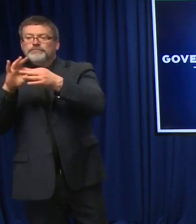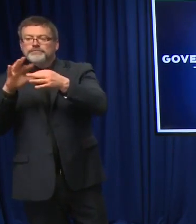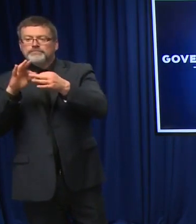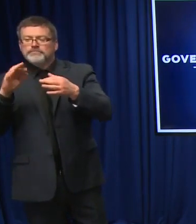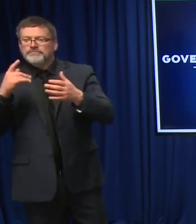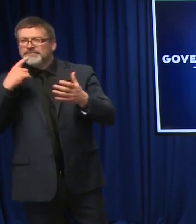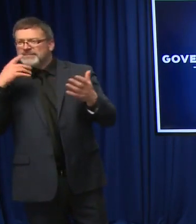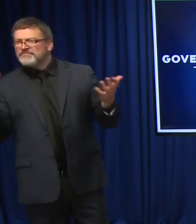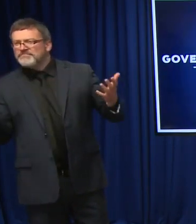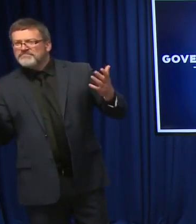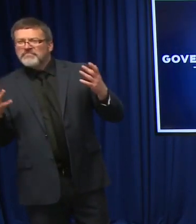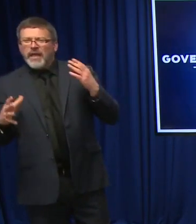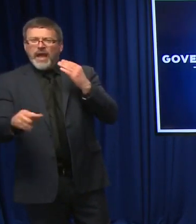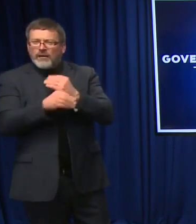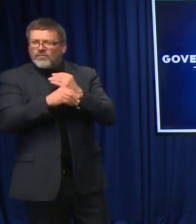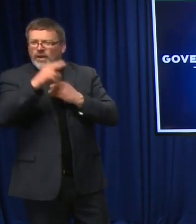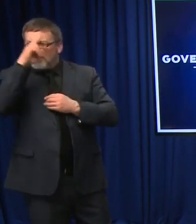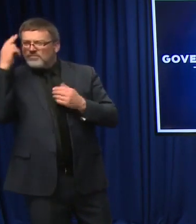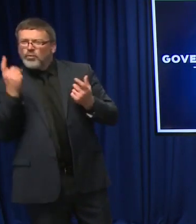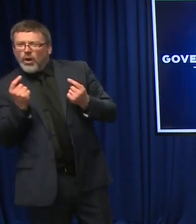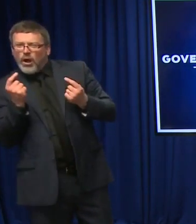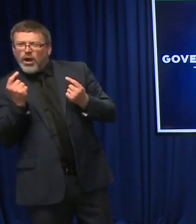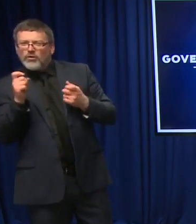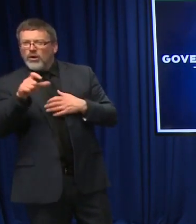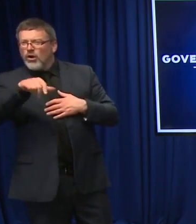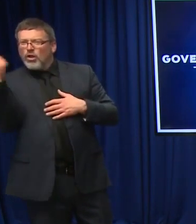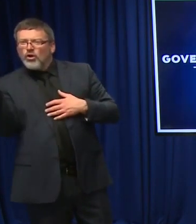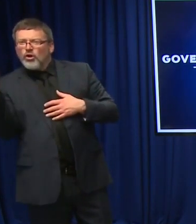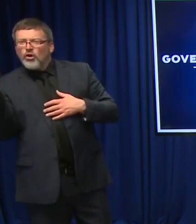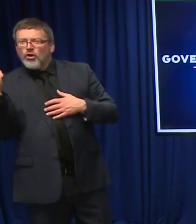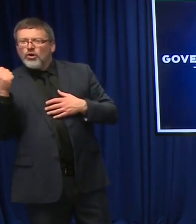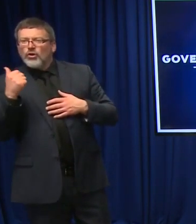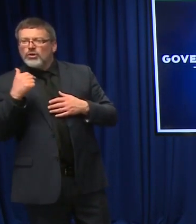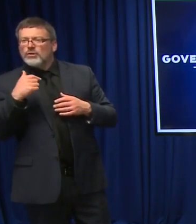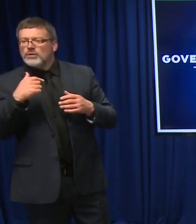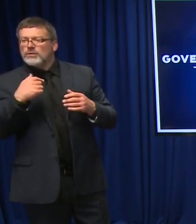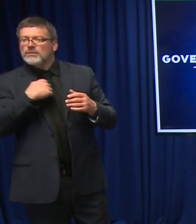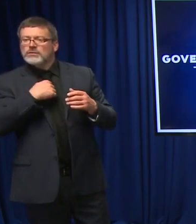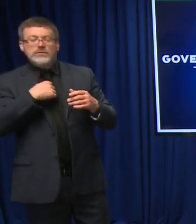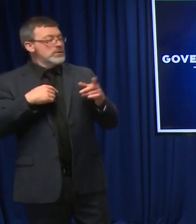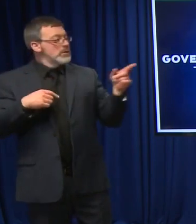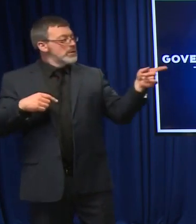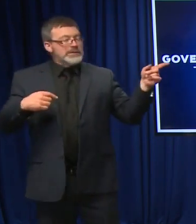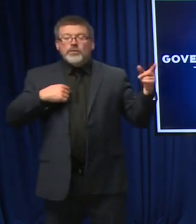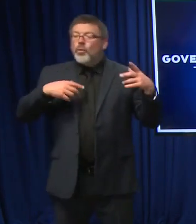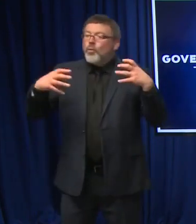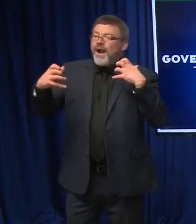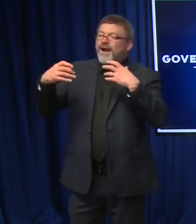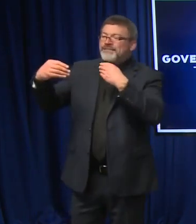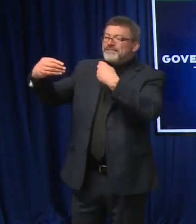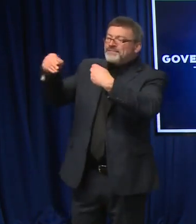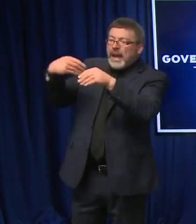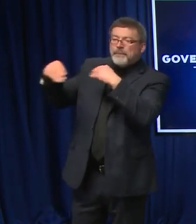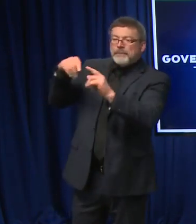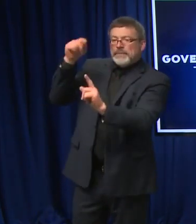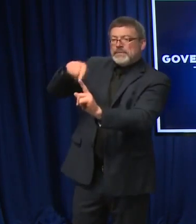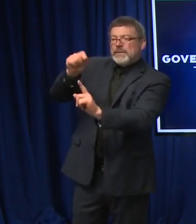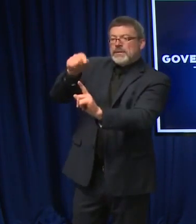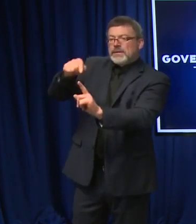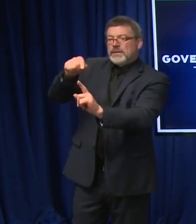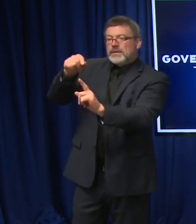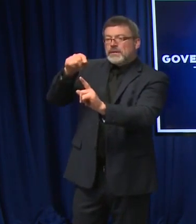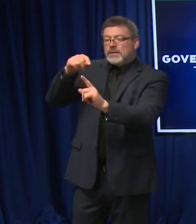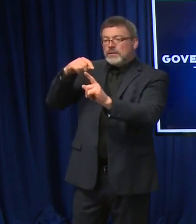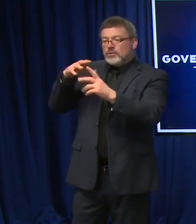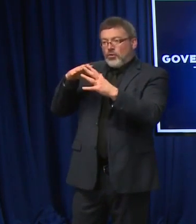are you on a temporary basis? What we want to do is give them flexibility to go over their licensed bed capacity. So if they have to flex into non